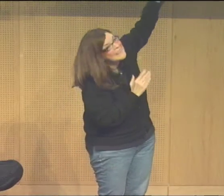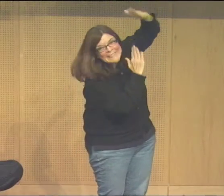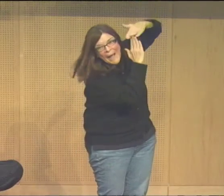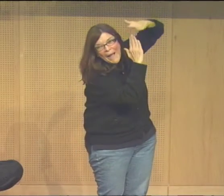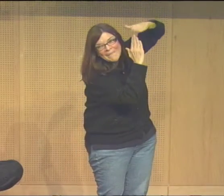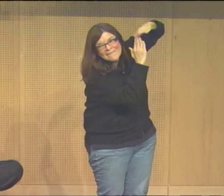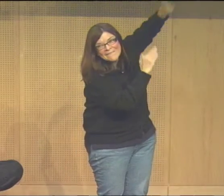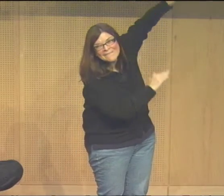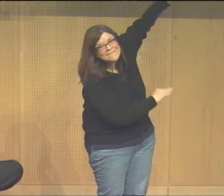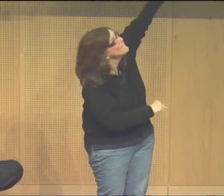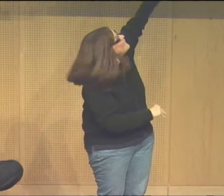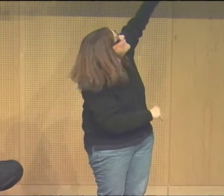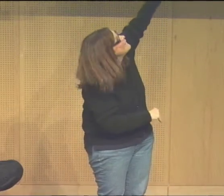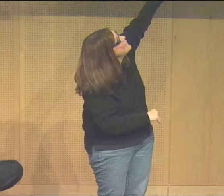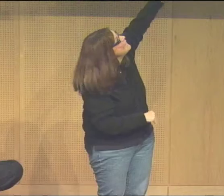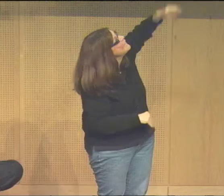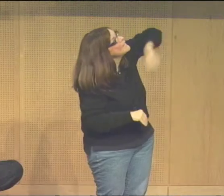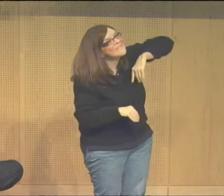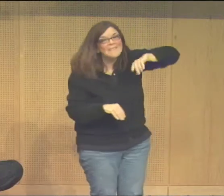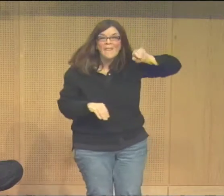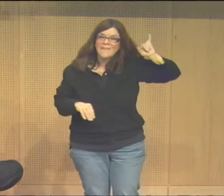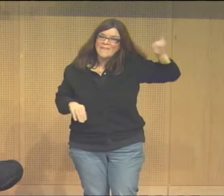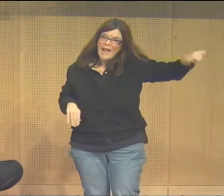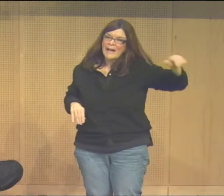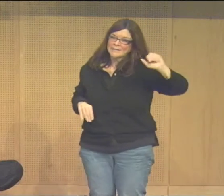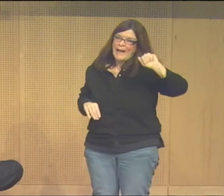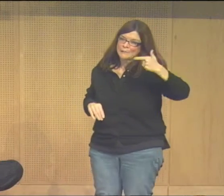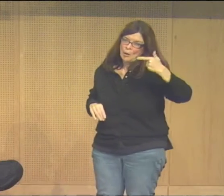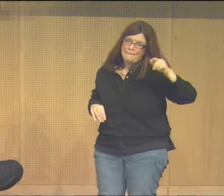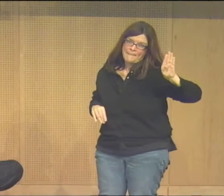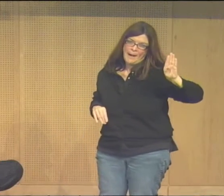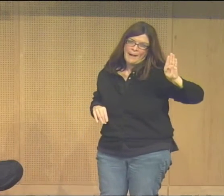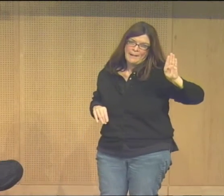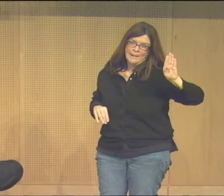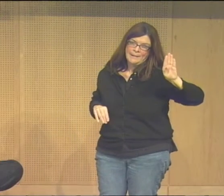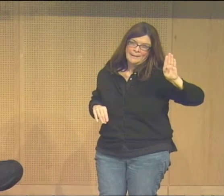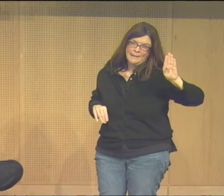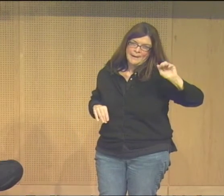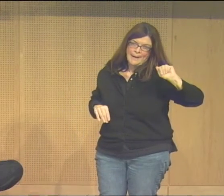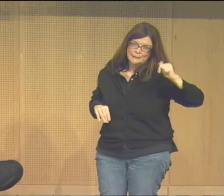over on the left hand side the top left can you see the elephant? that represents A.G. Bell